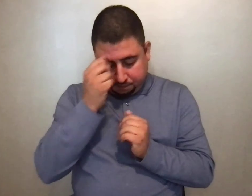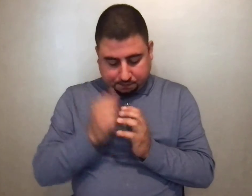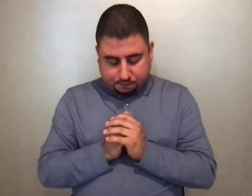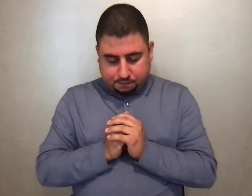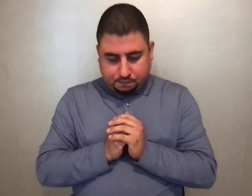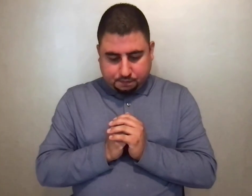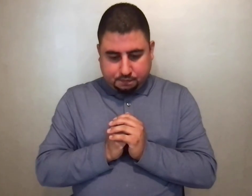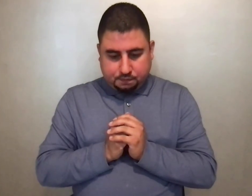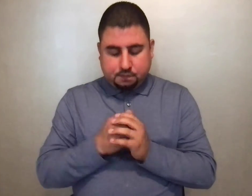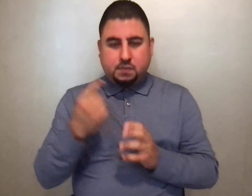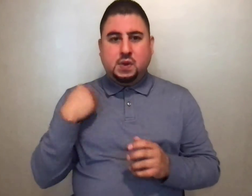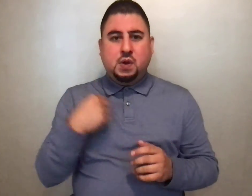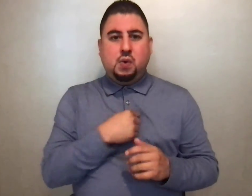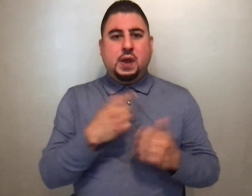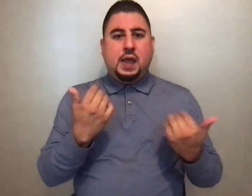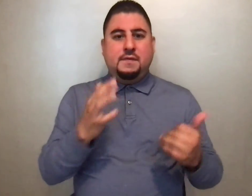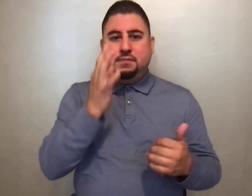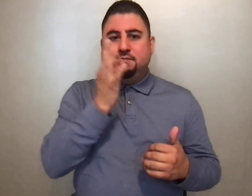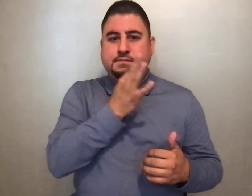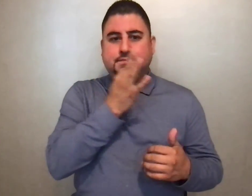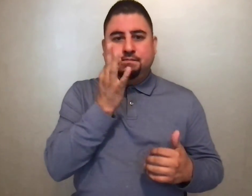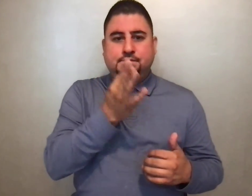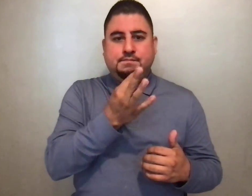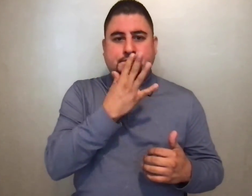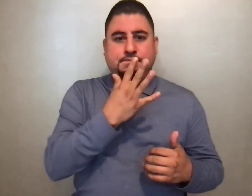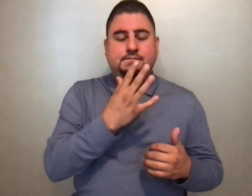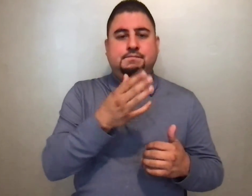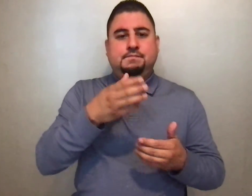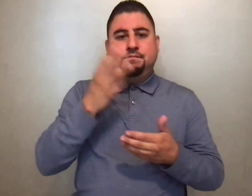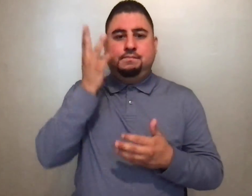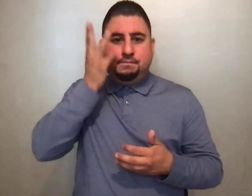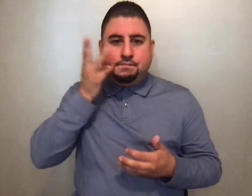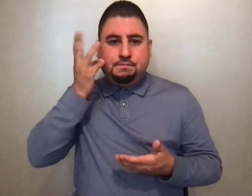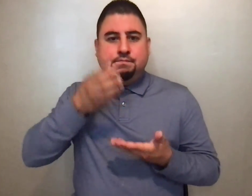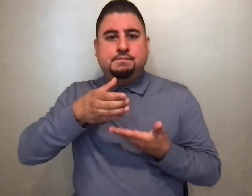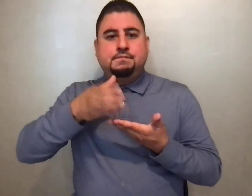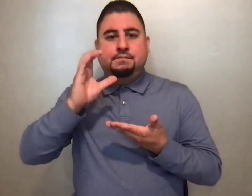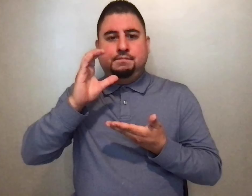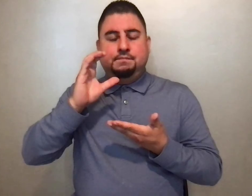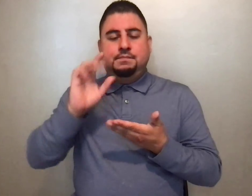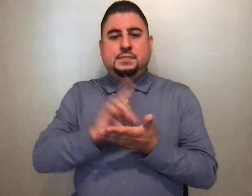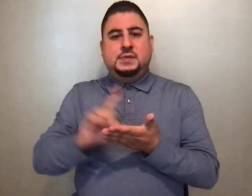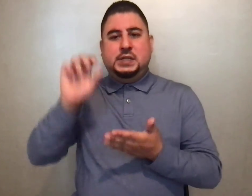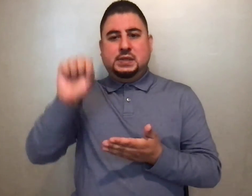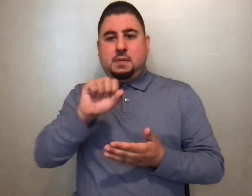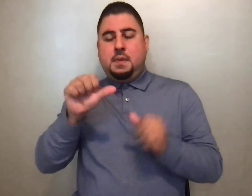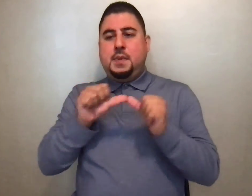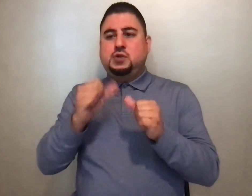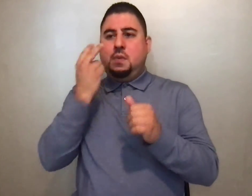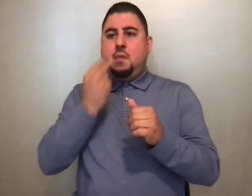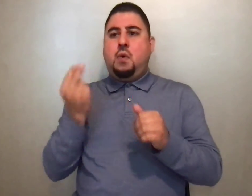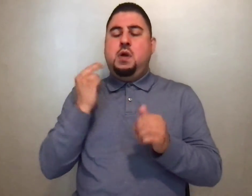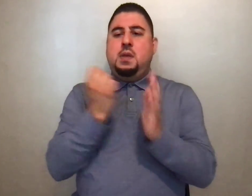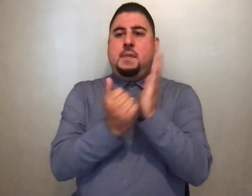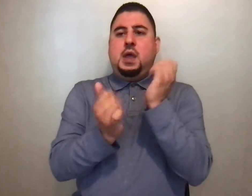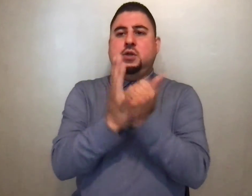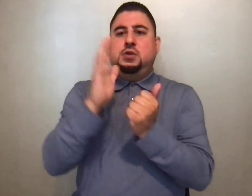We have consumed, O Lord, this divine sacrament, the perpetual memorial of the passion of your Son.